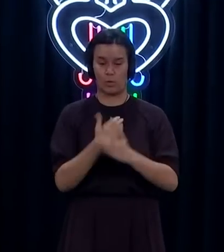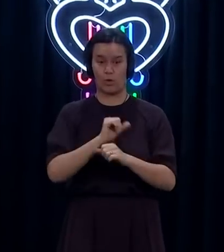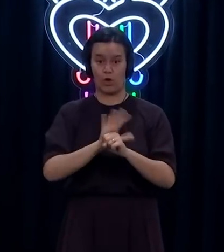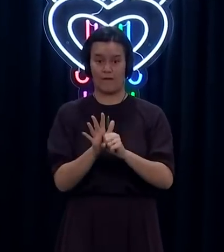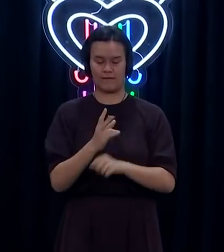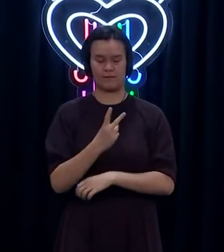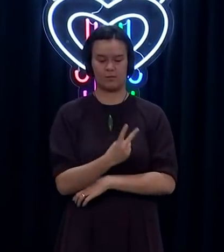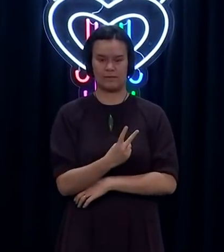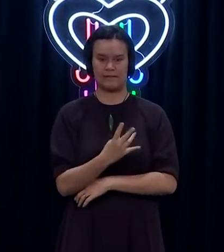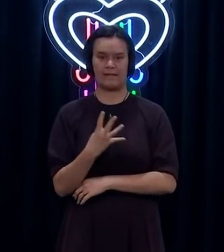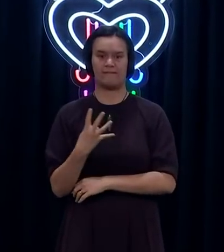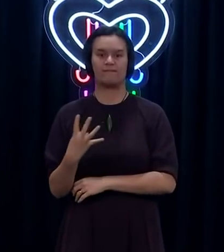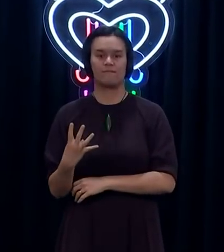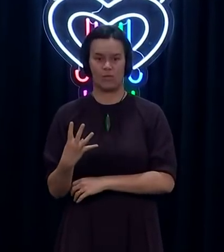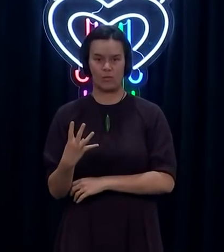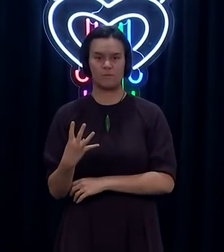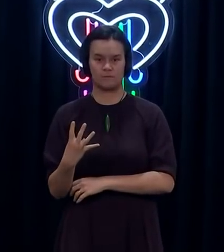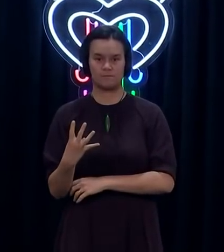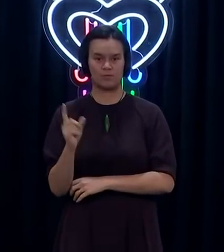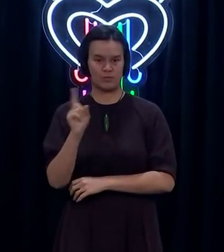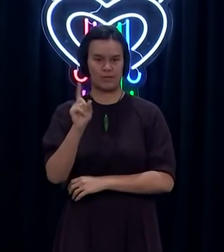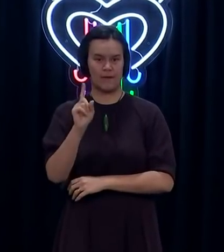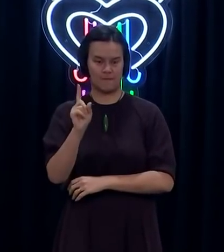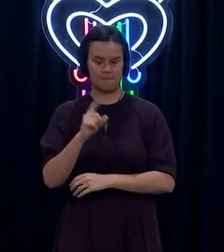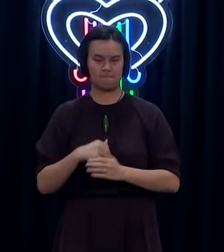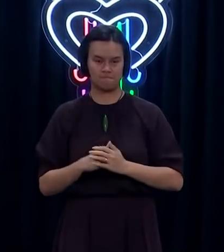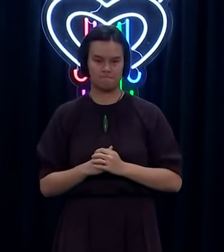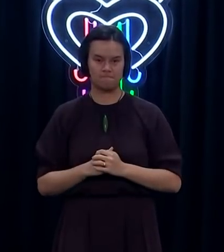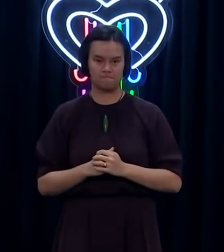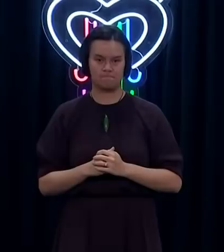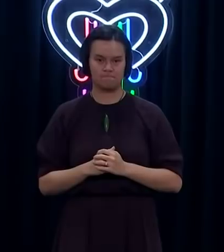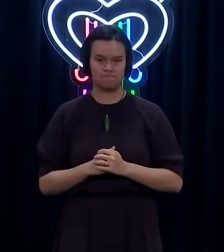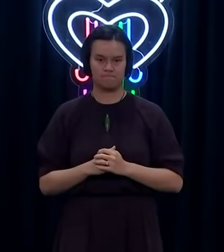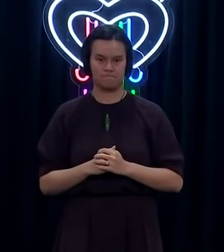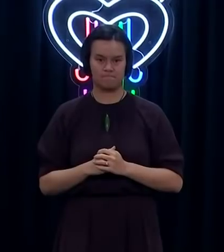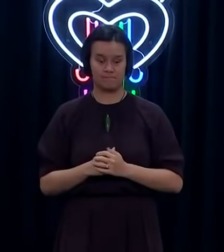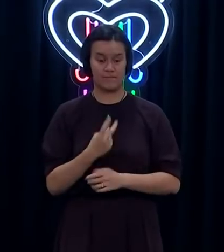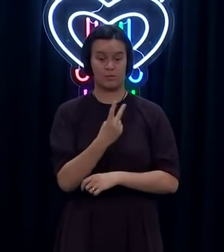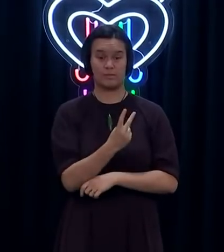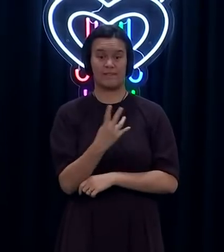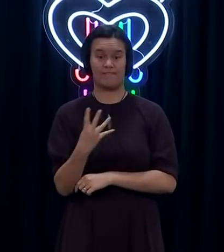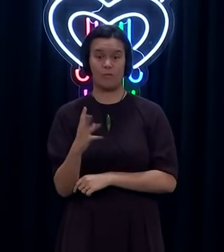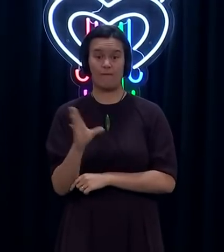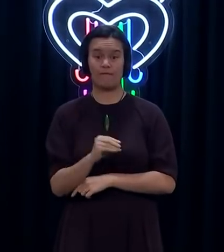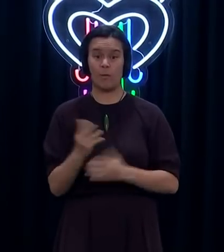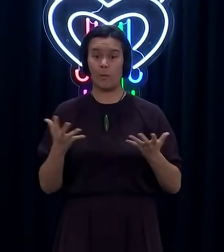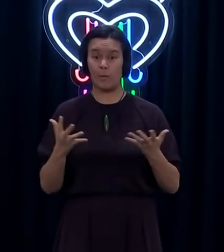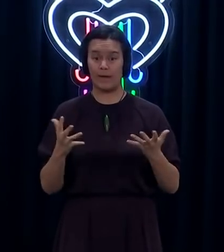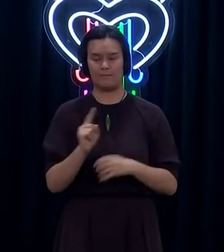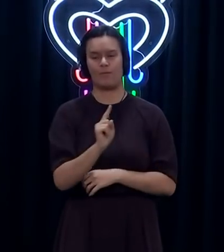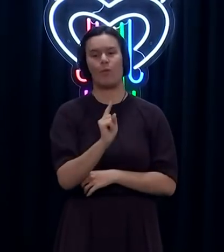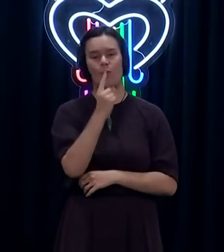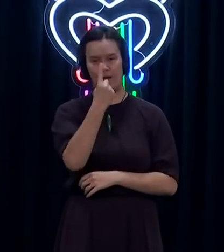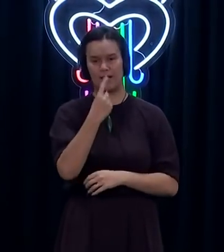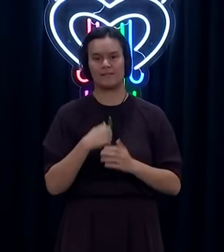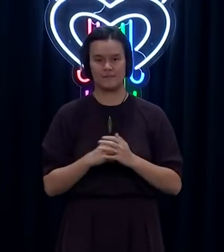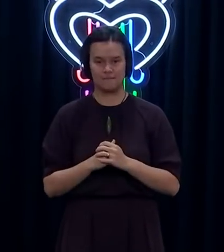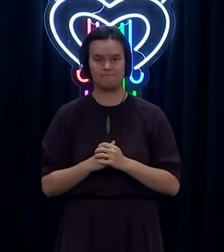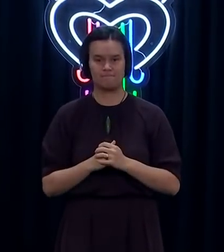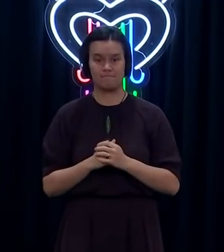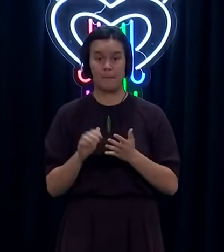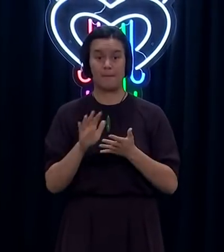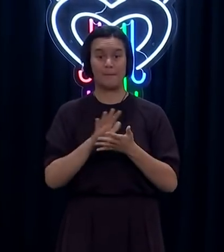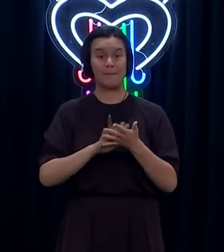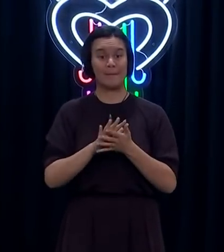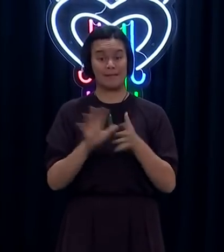new cases of COVID-19 in the community to report today, all in the Auckland area. This takes our